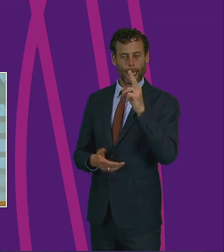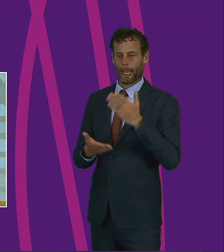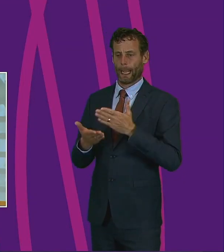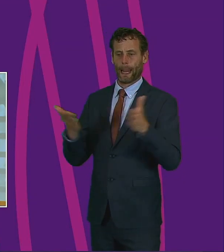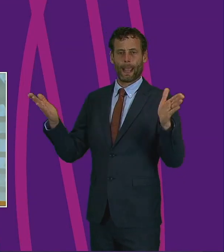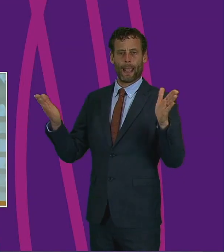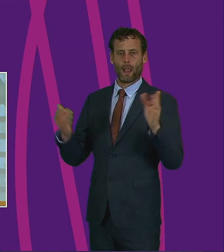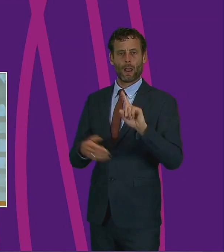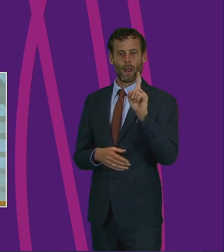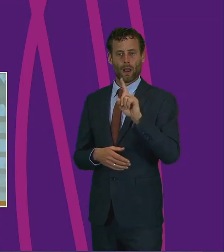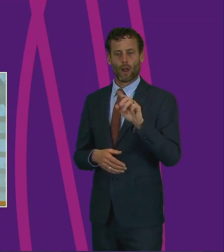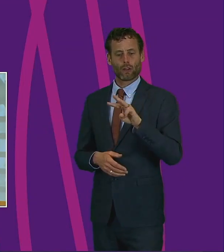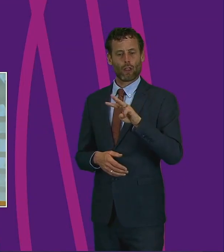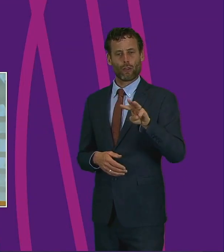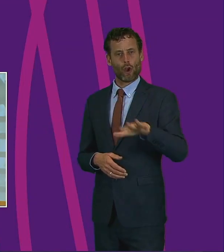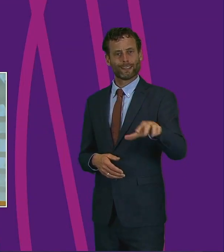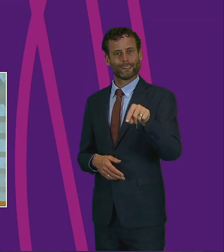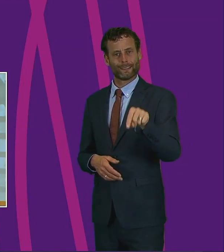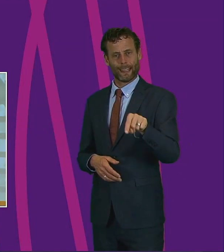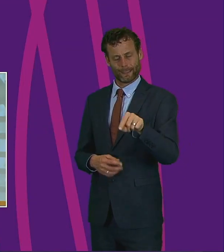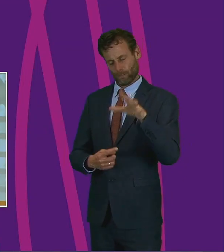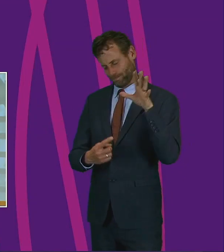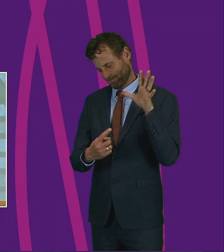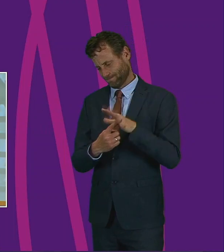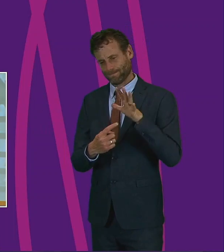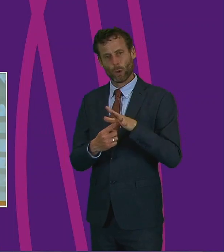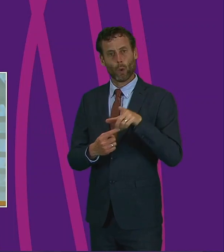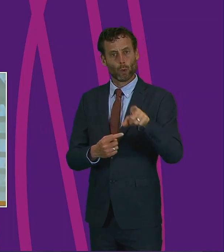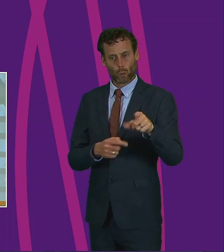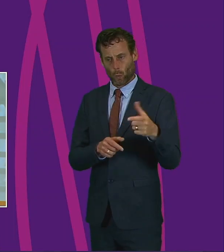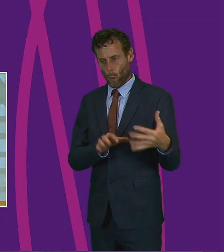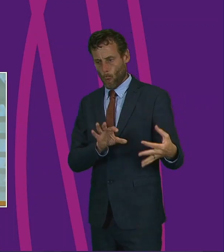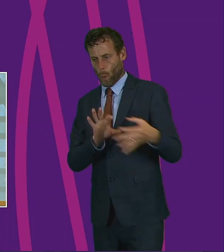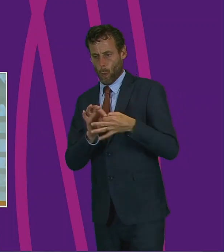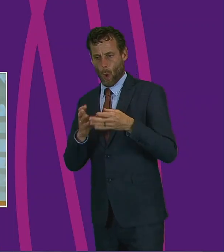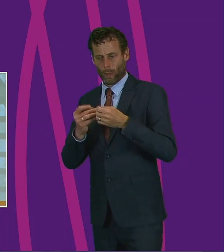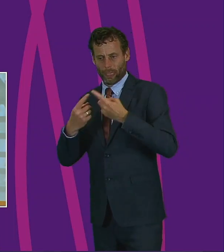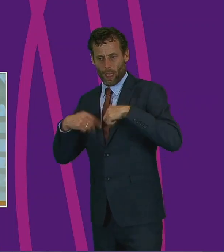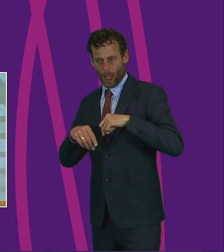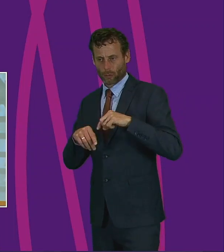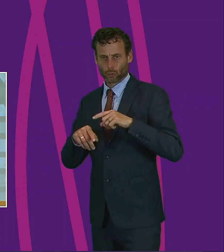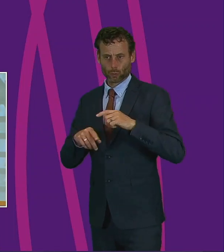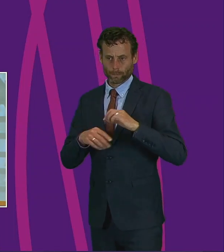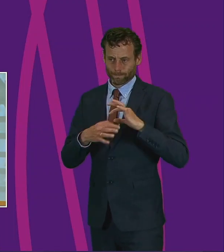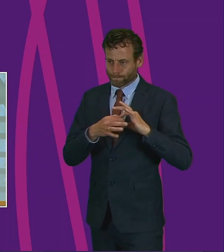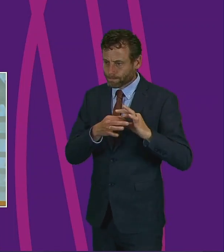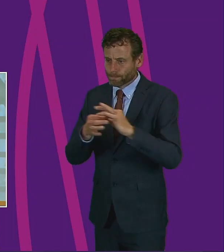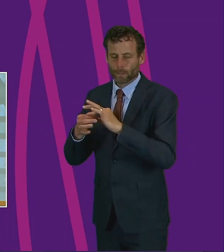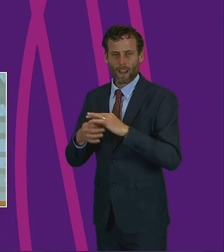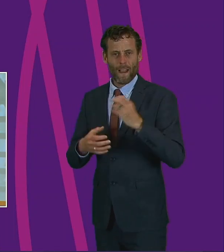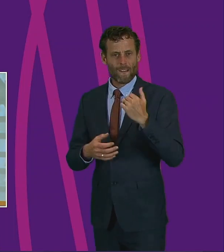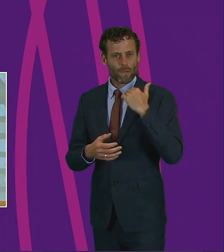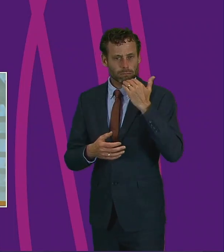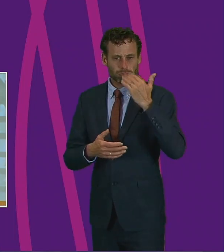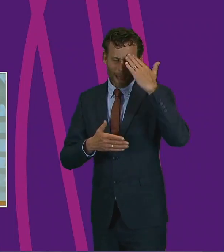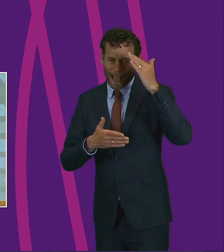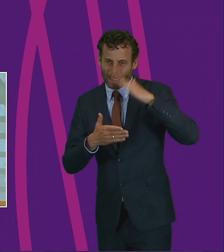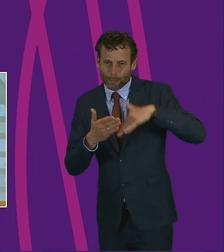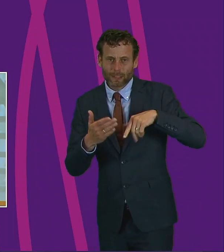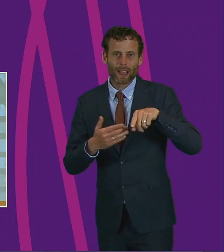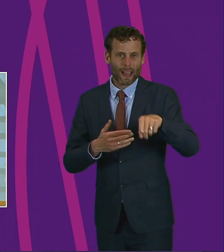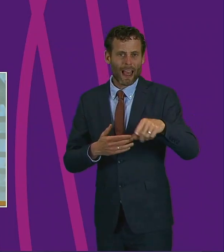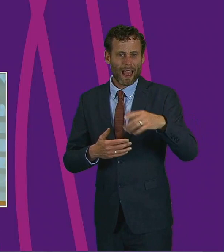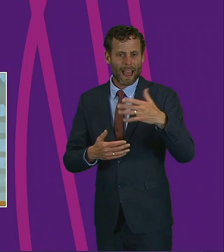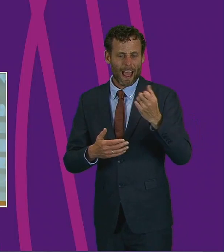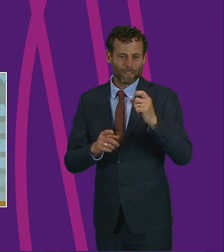role the third sector has if we're to continue with the good work we've learned. We have the commitment, expertise, agility and flexibility to work in partnership